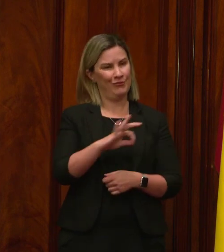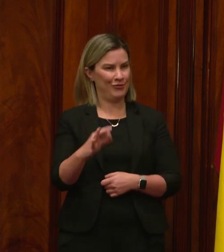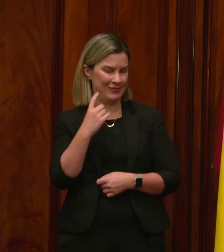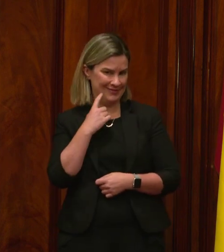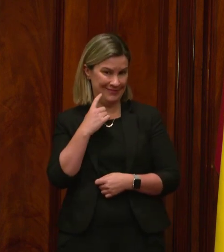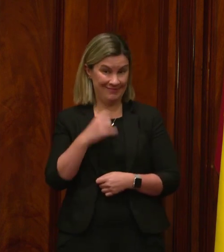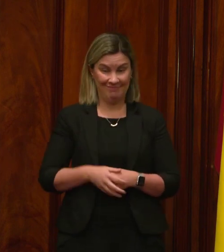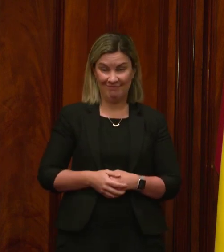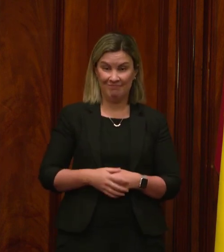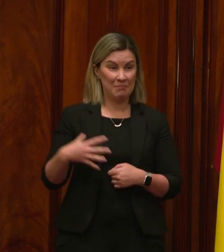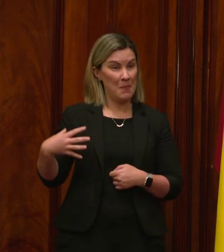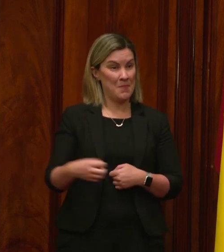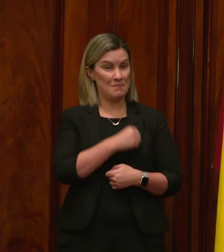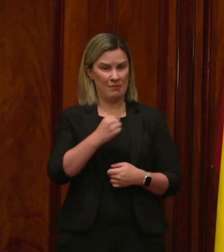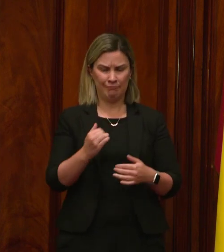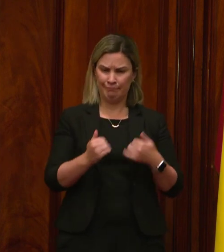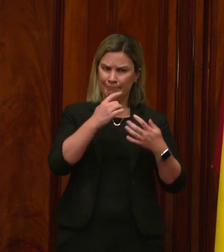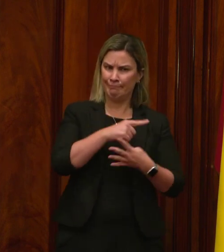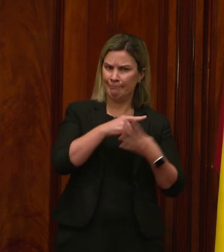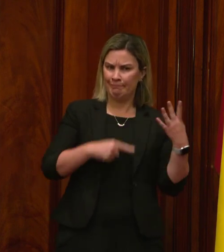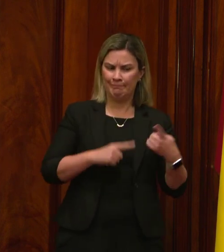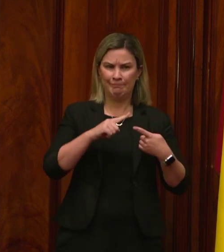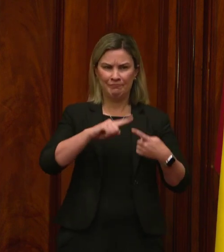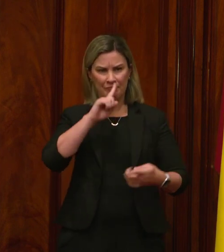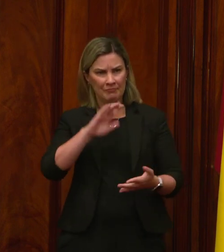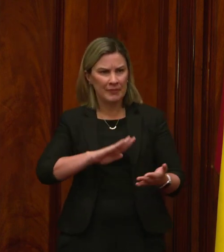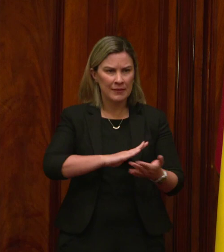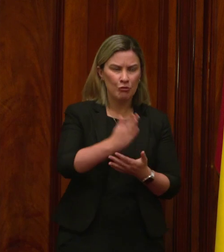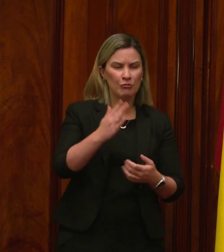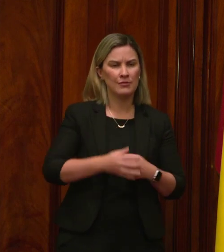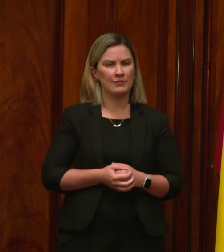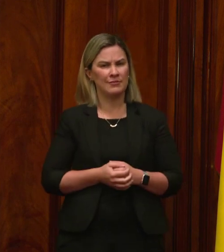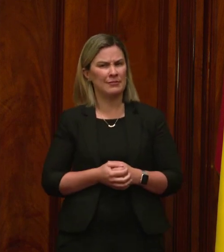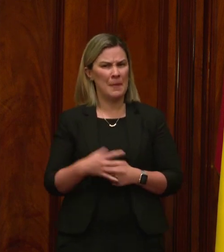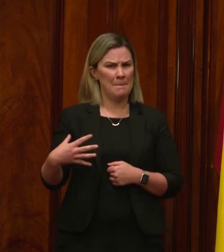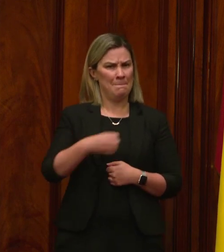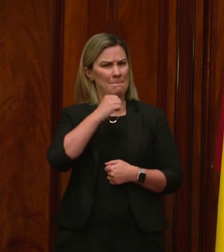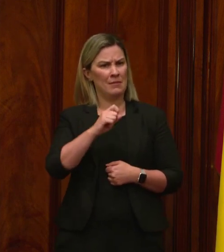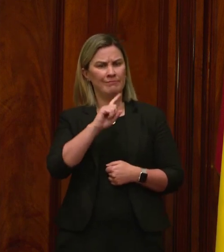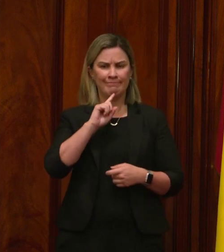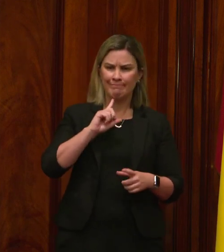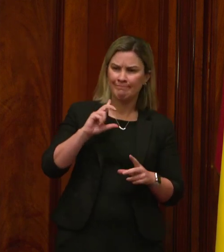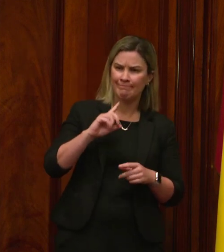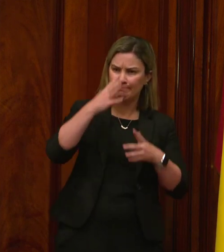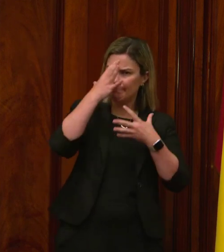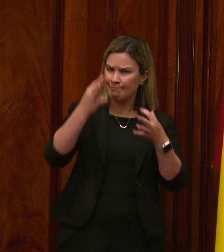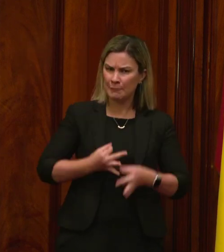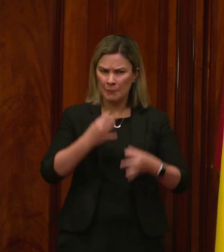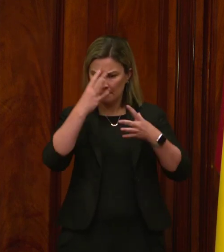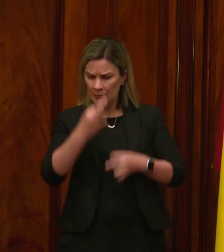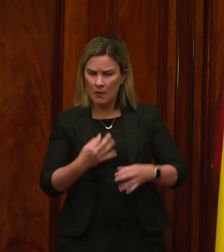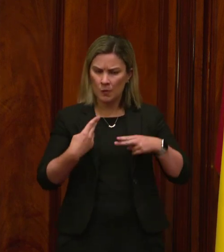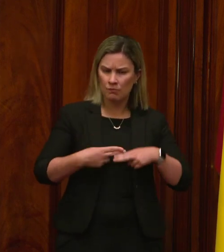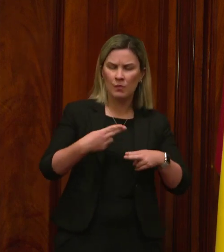It demands the highest standards of integrity. It calls daily for discernment and courage and on